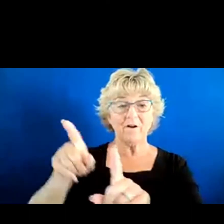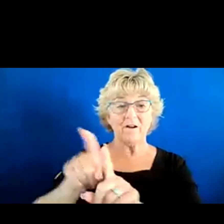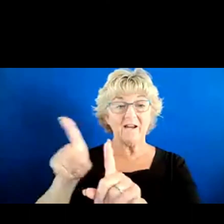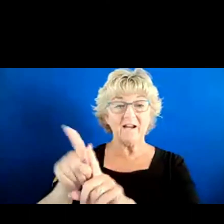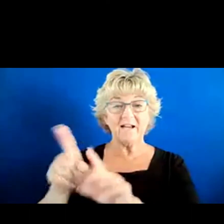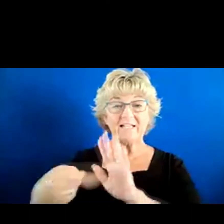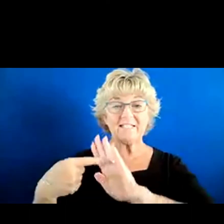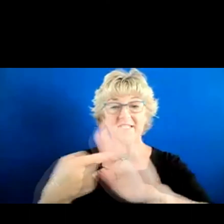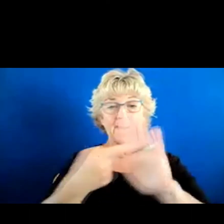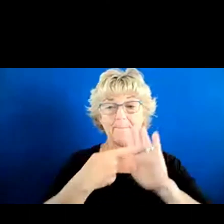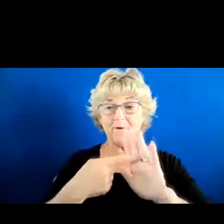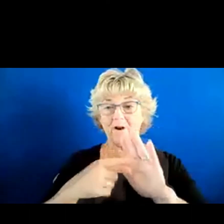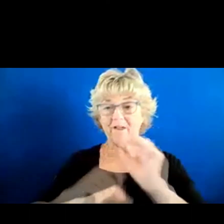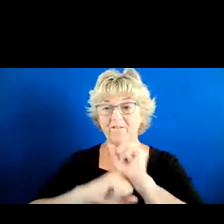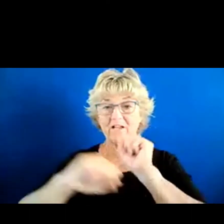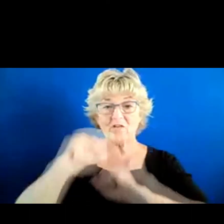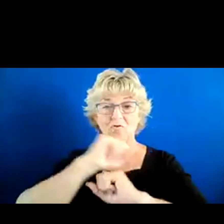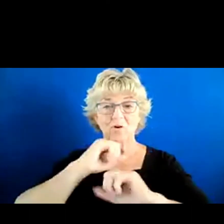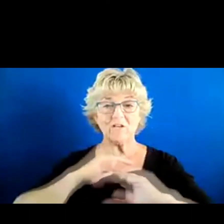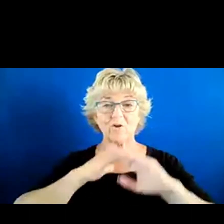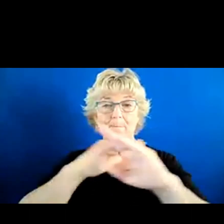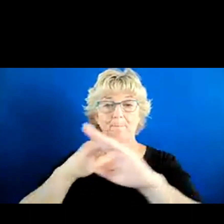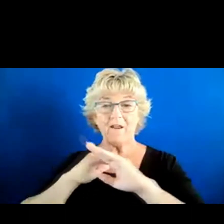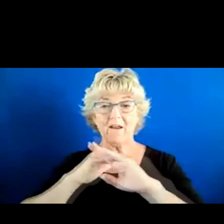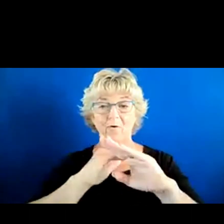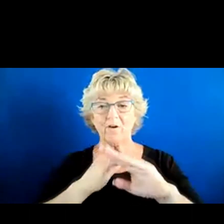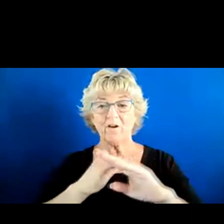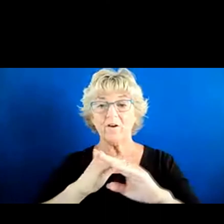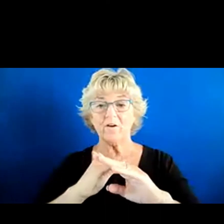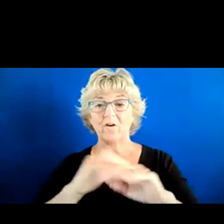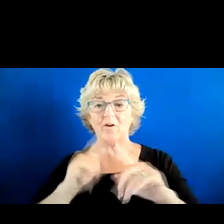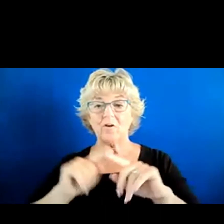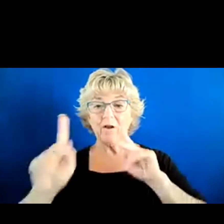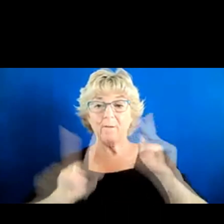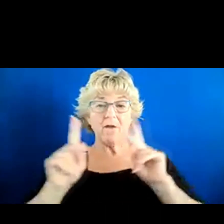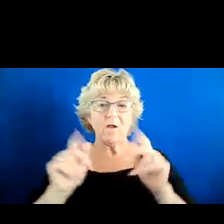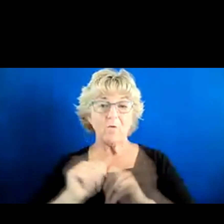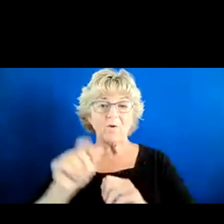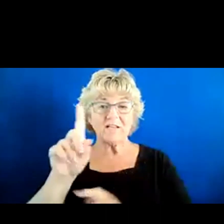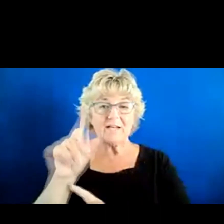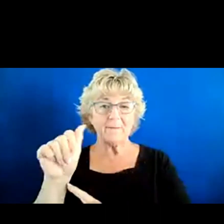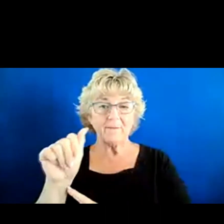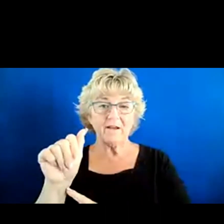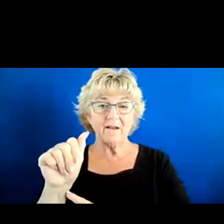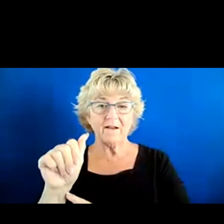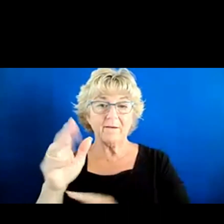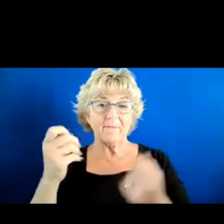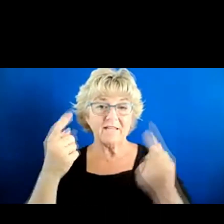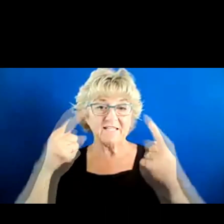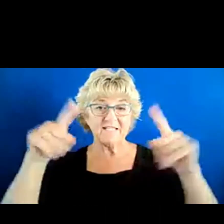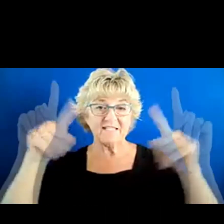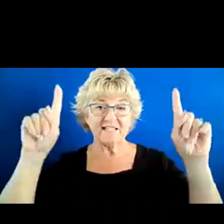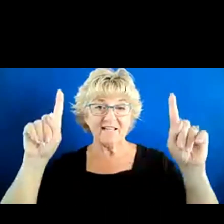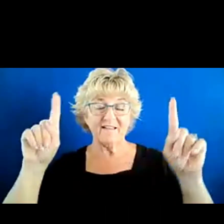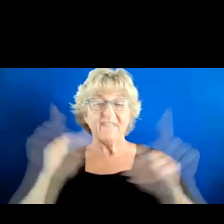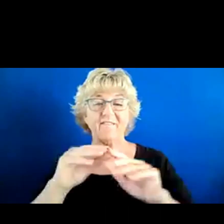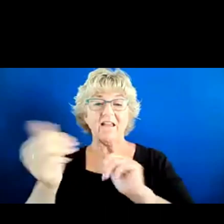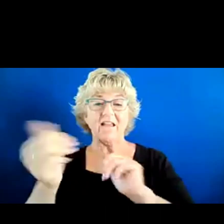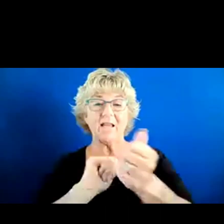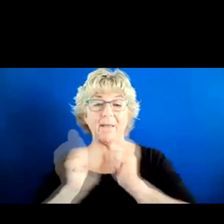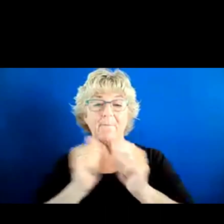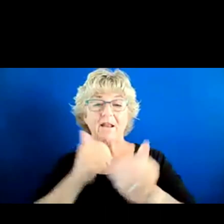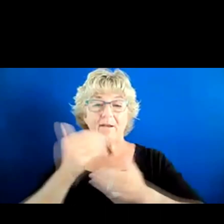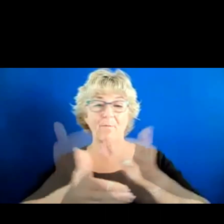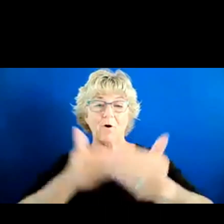example of a structural barrier to people with disabilities being successful in a competitive process